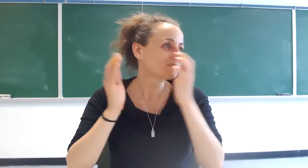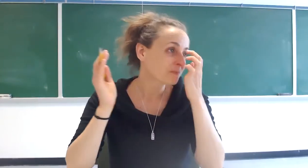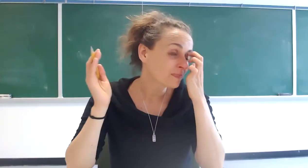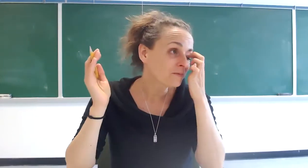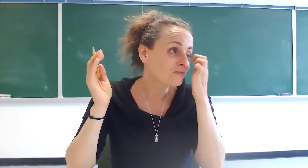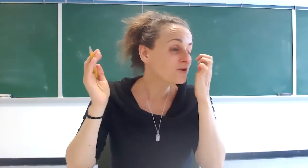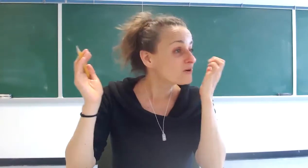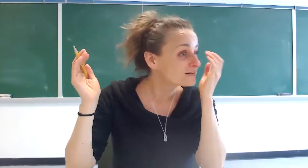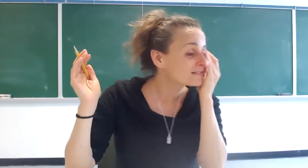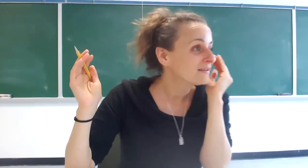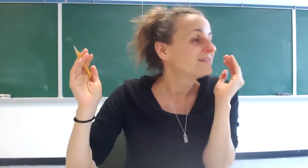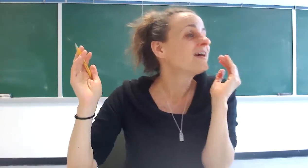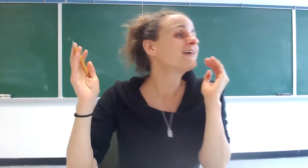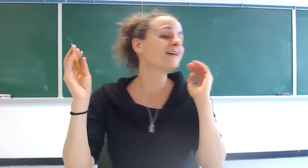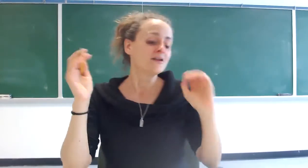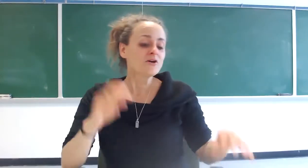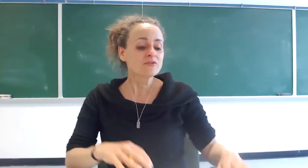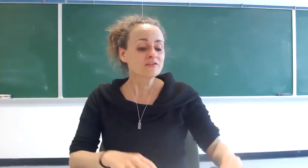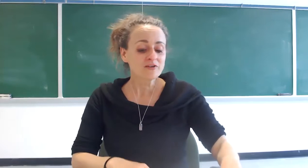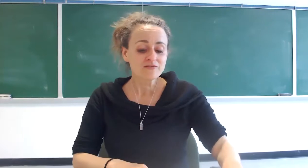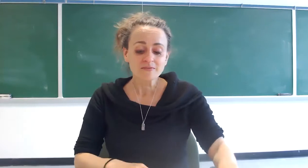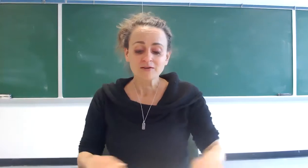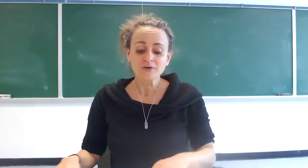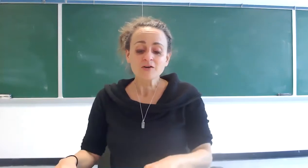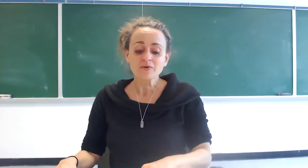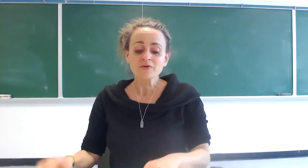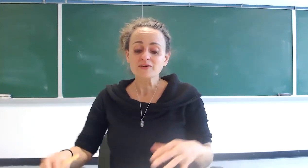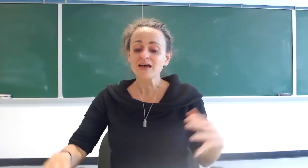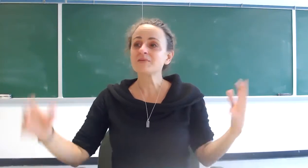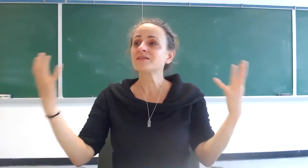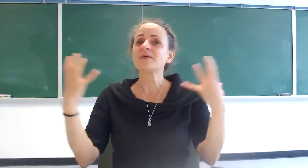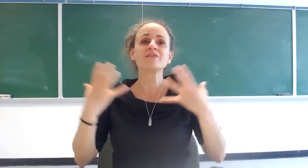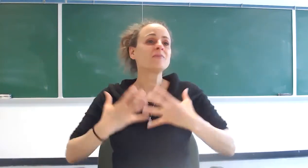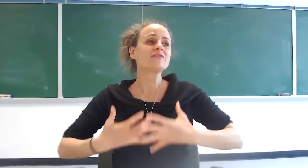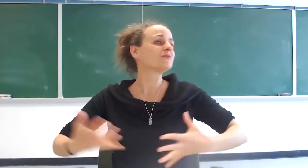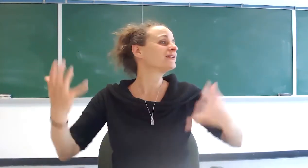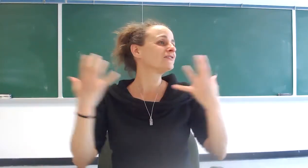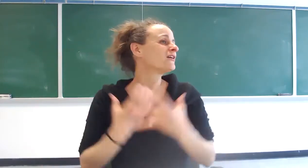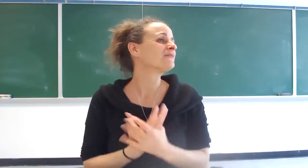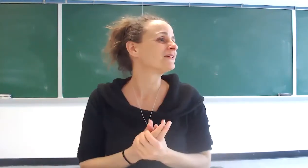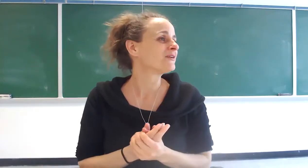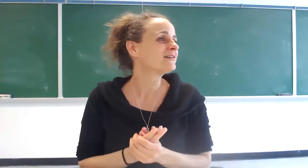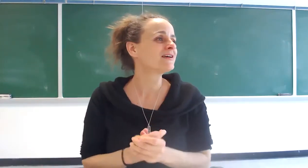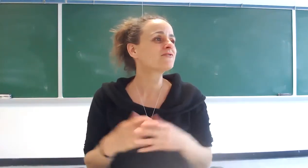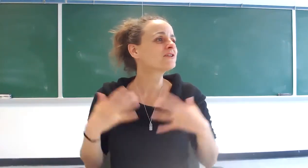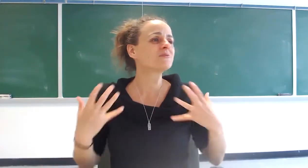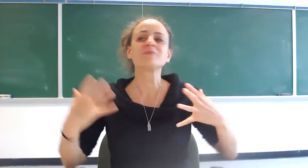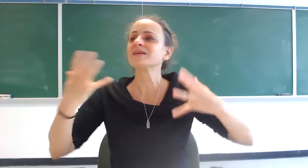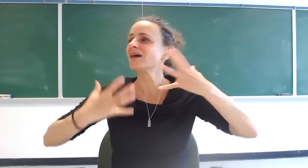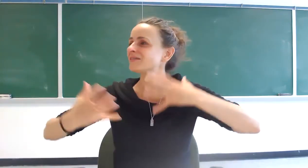of course yeah yeah yeah no the divine feminine we are both inhabited by the masculine and the feminine right every human being has